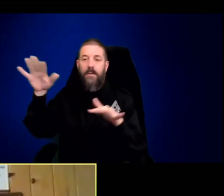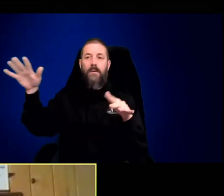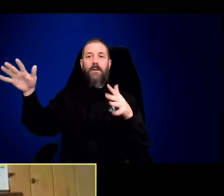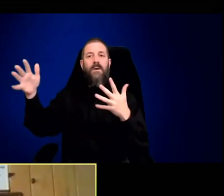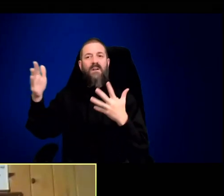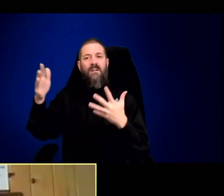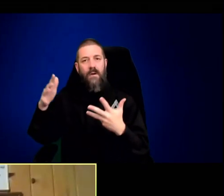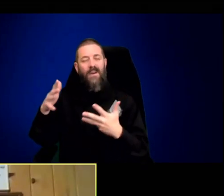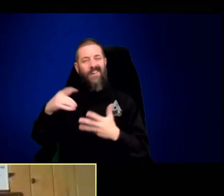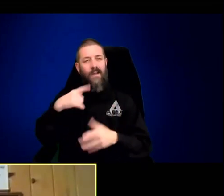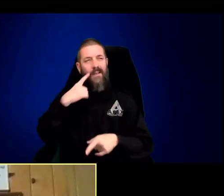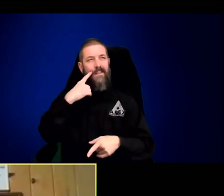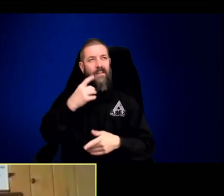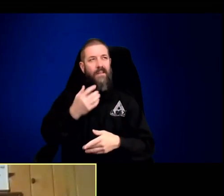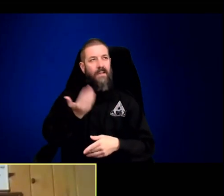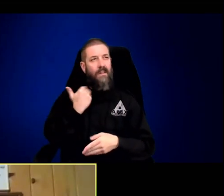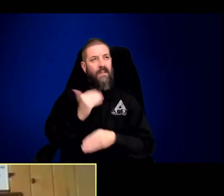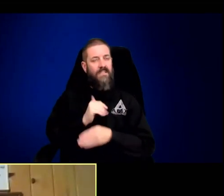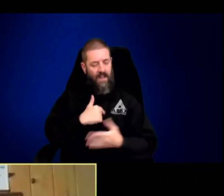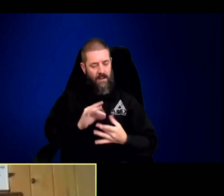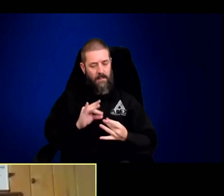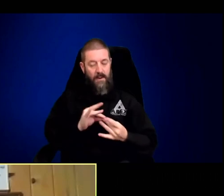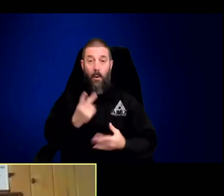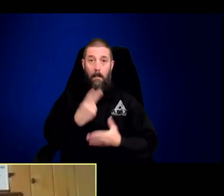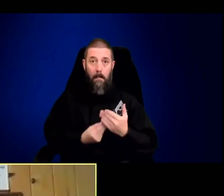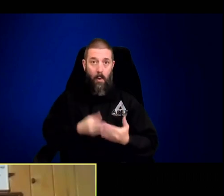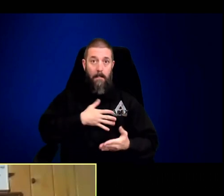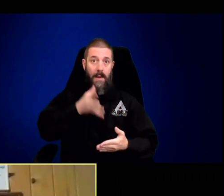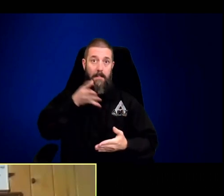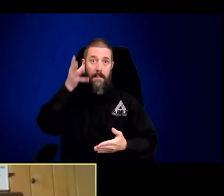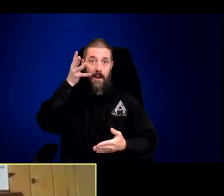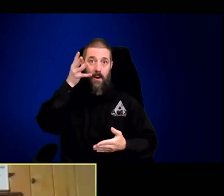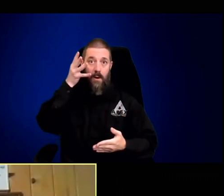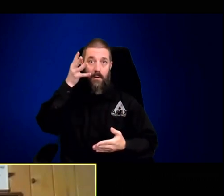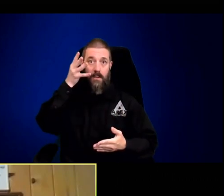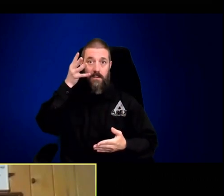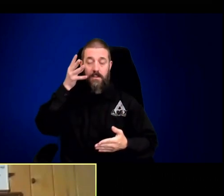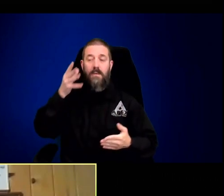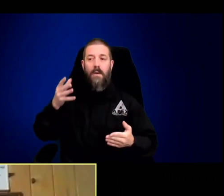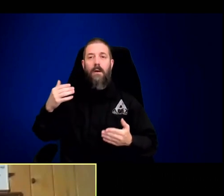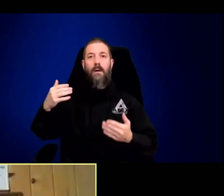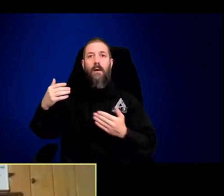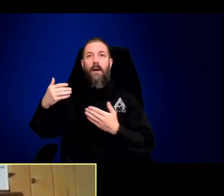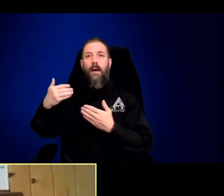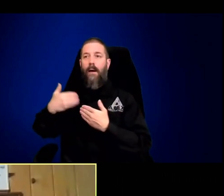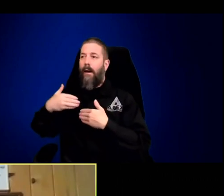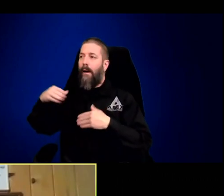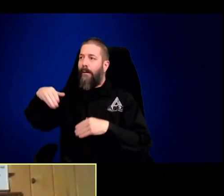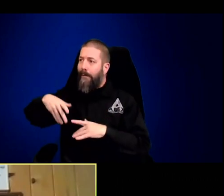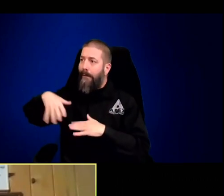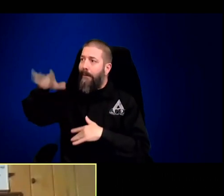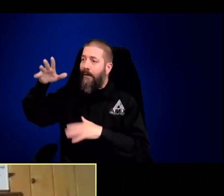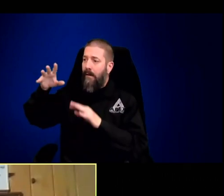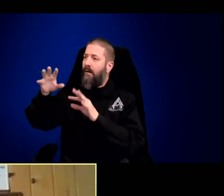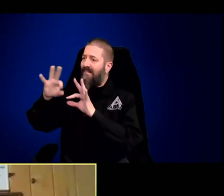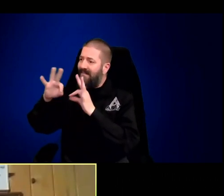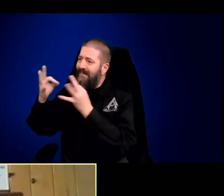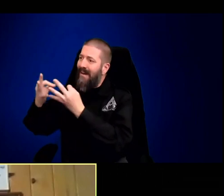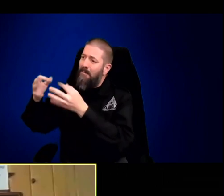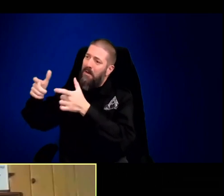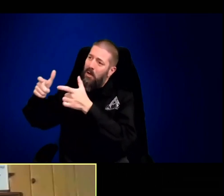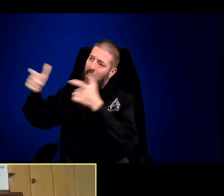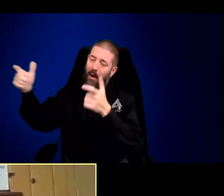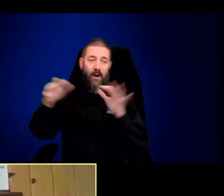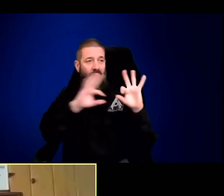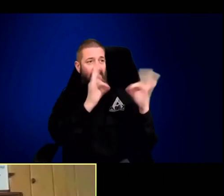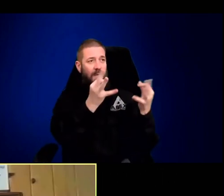kids. And maybe some cousins or other relatives move in. And then think I mentioned last night that both of